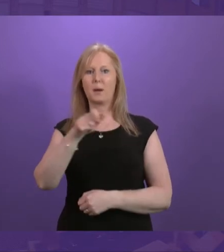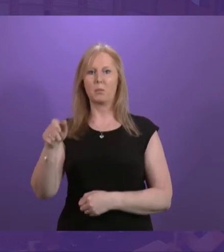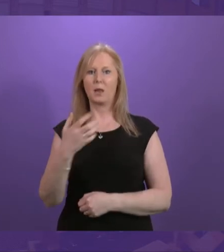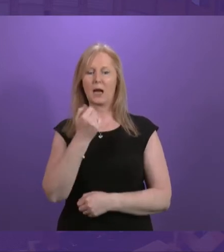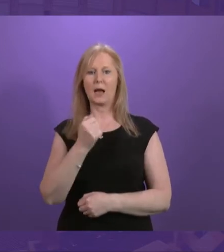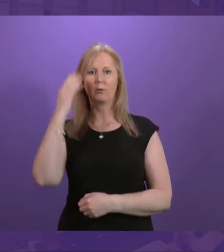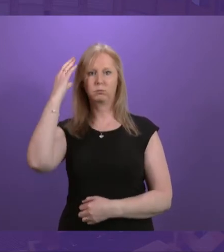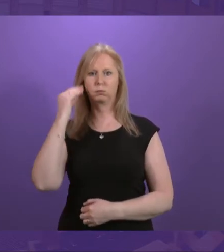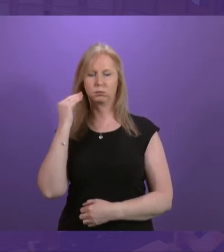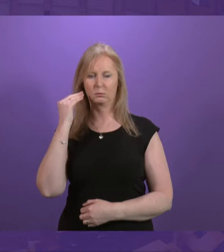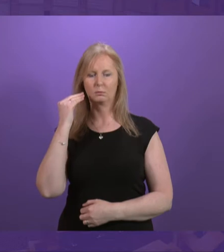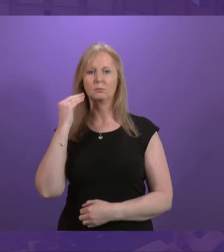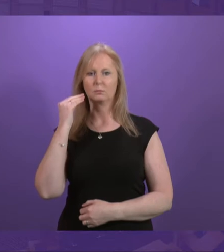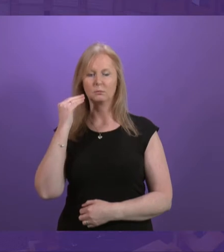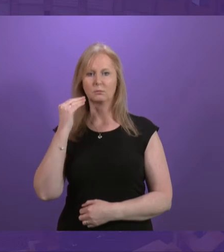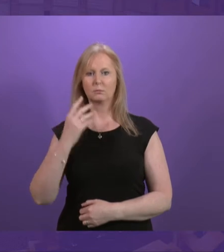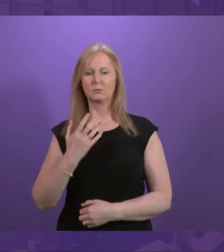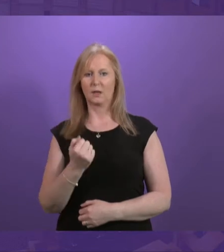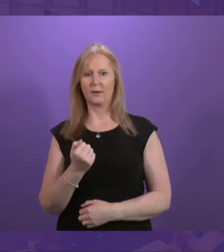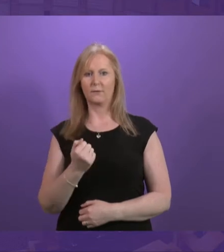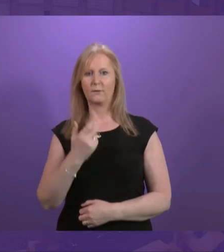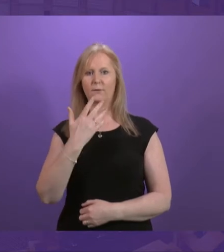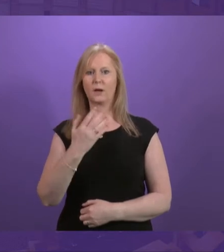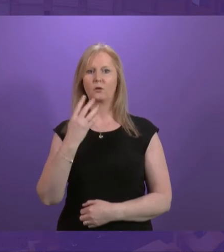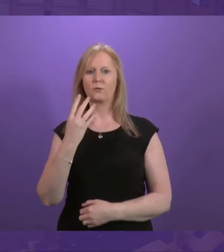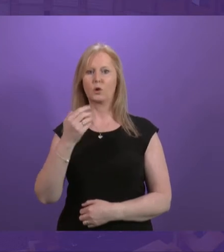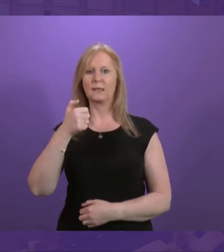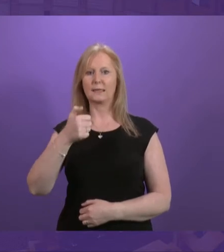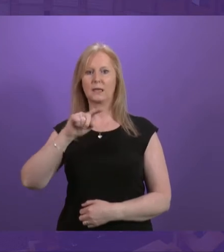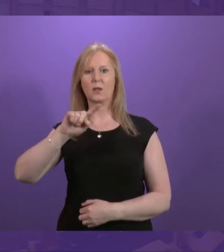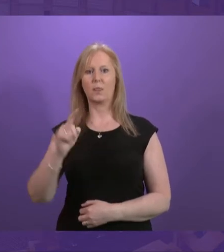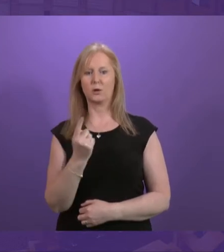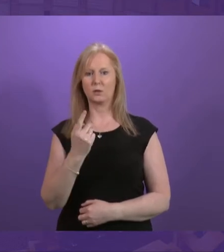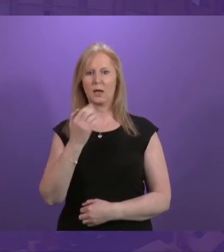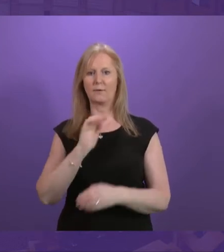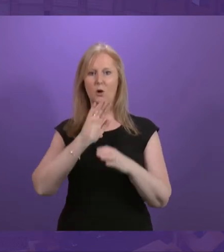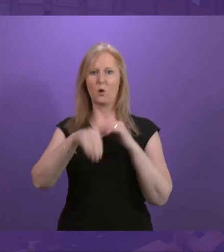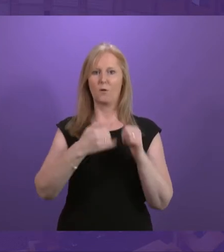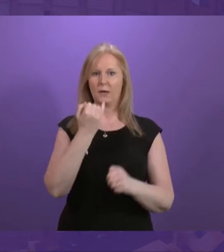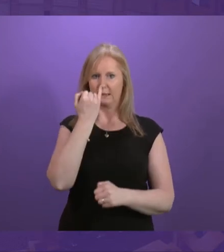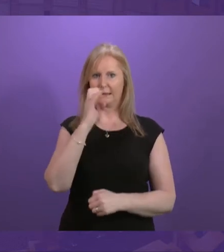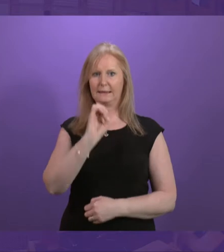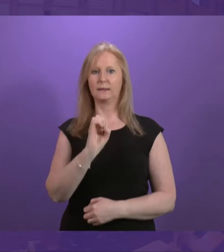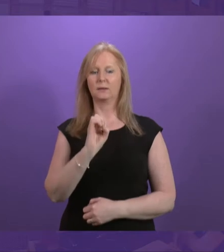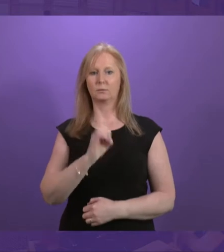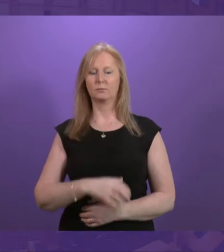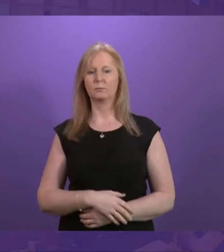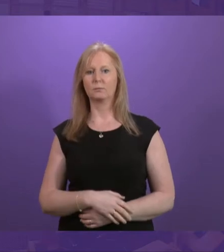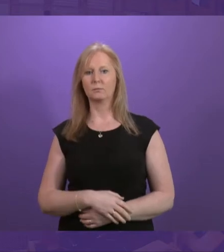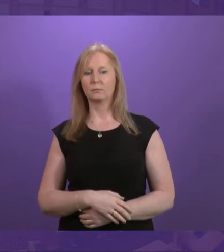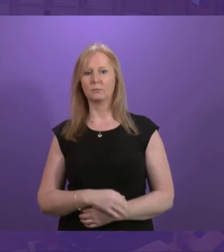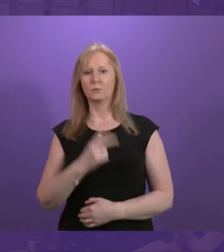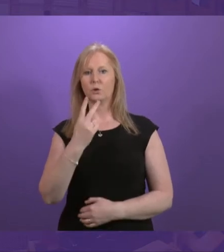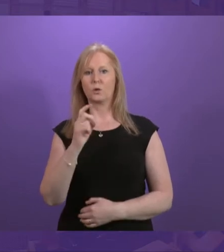of loss, of whom approximately 546,000 are over the age of 60. In the